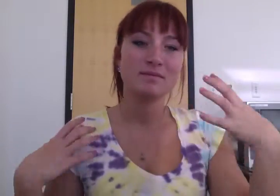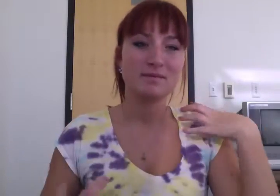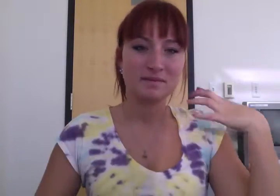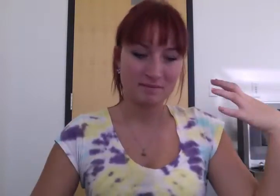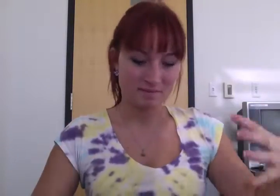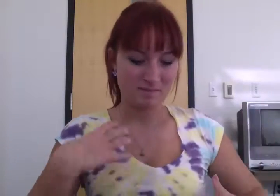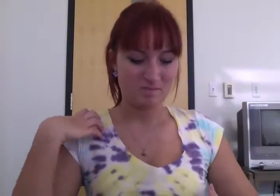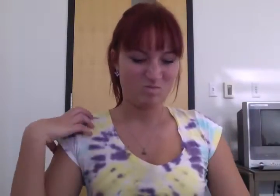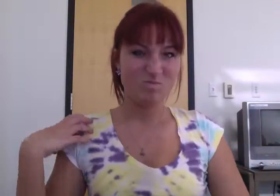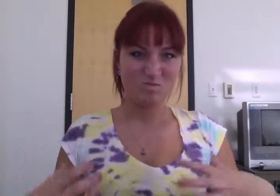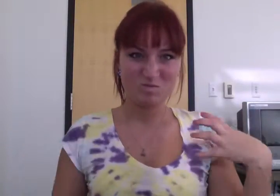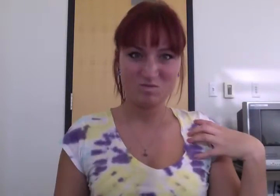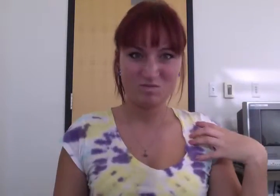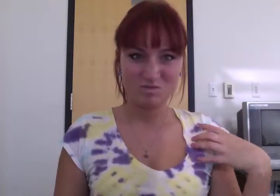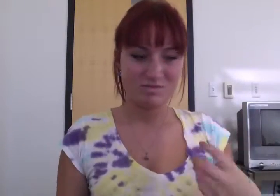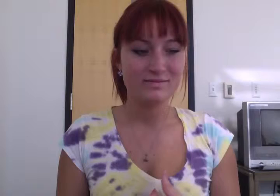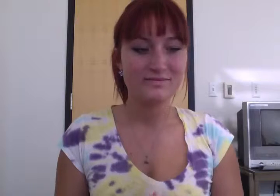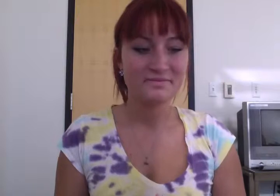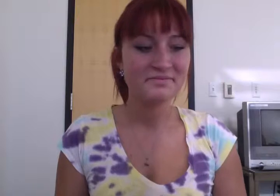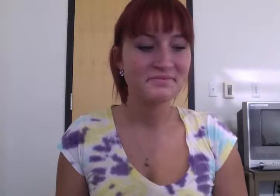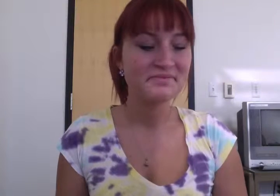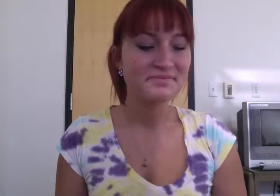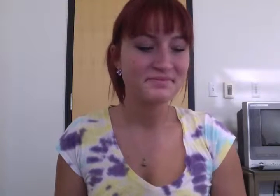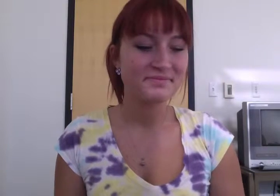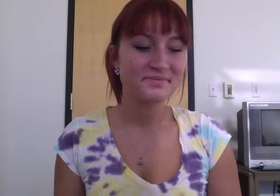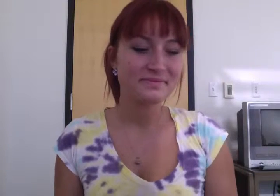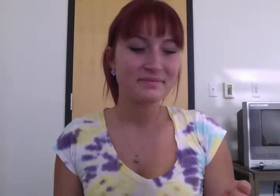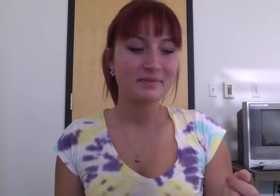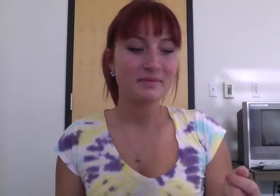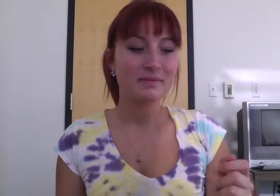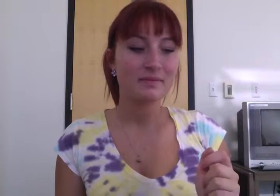It's not much of a life you're living